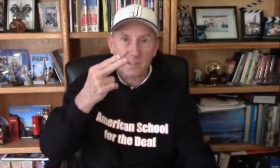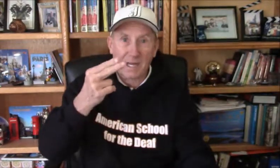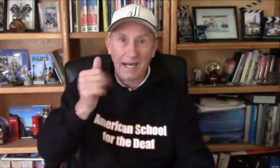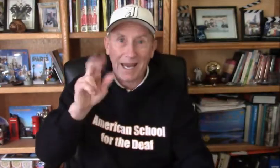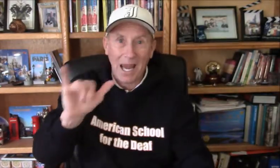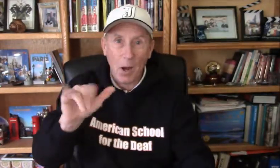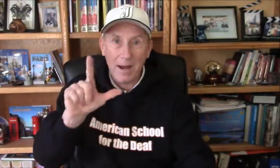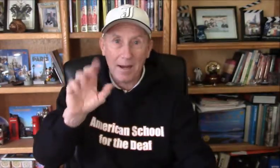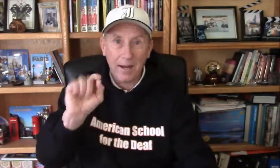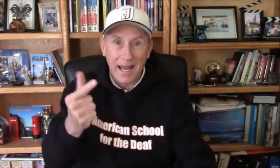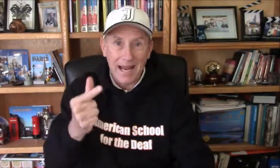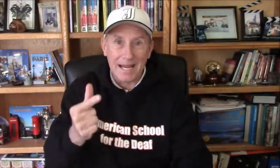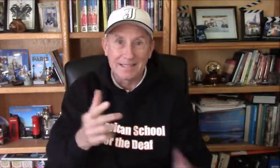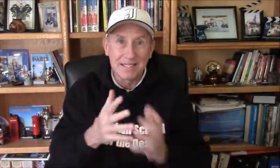Hi, I'm Alicia.